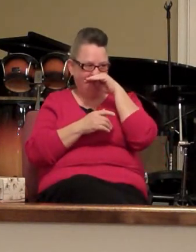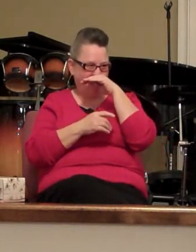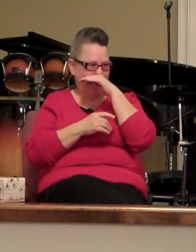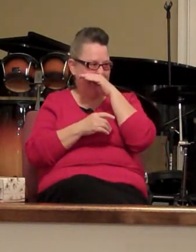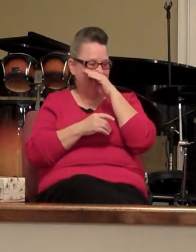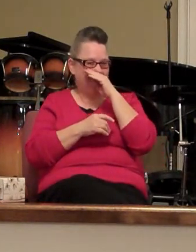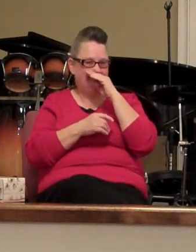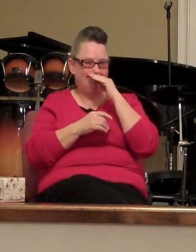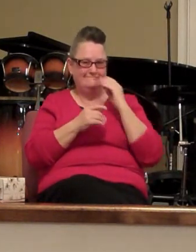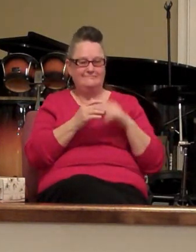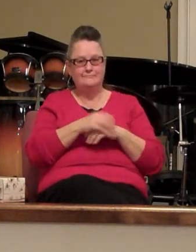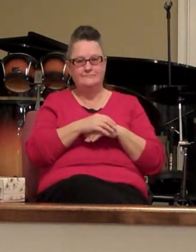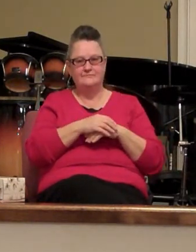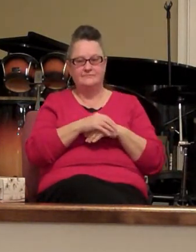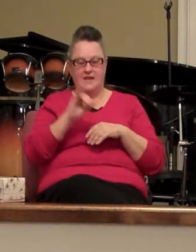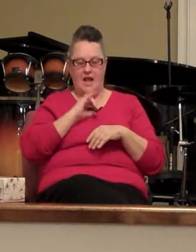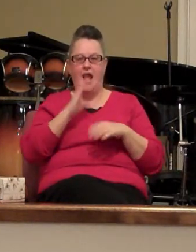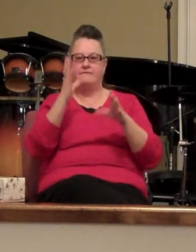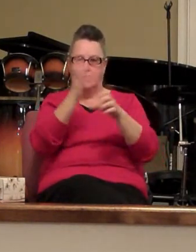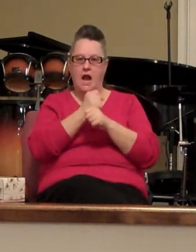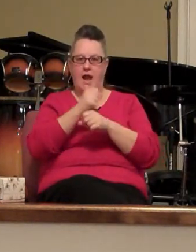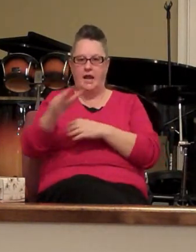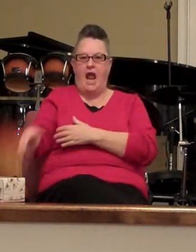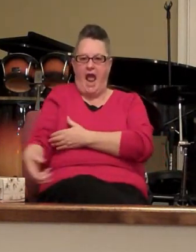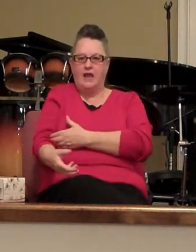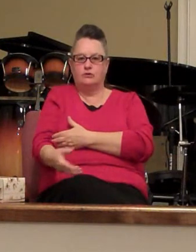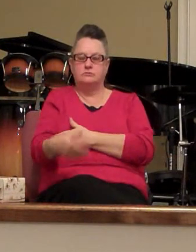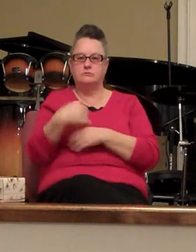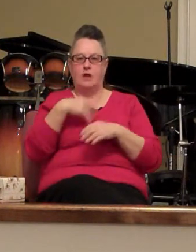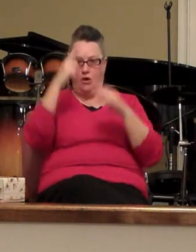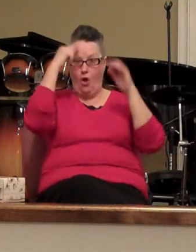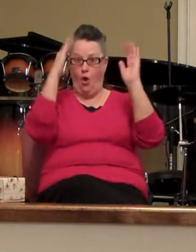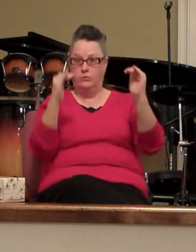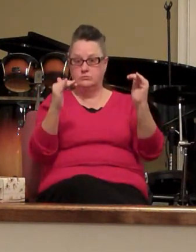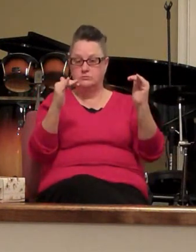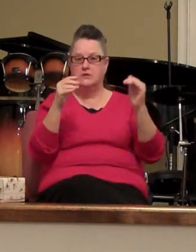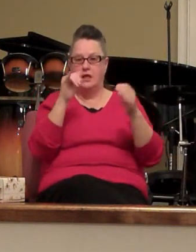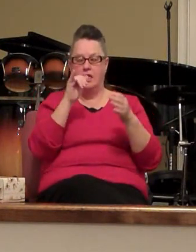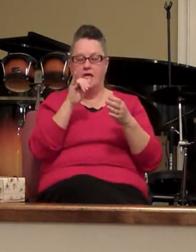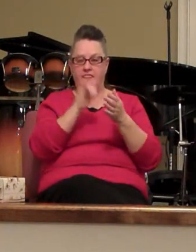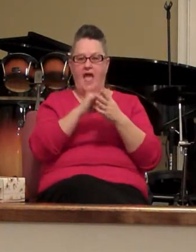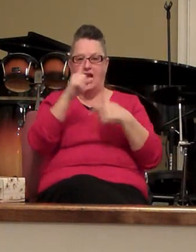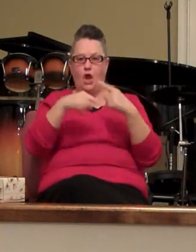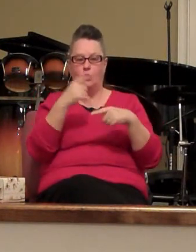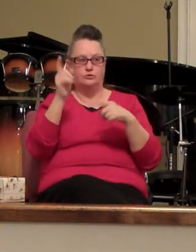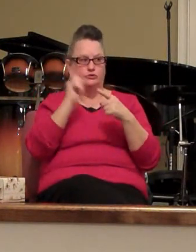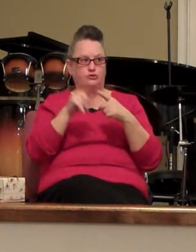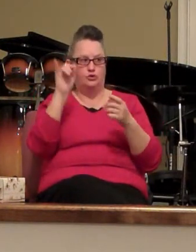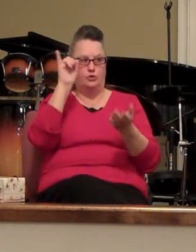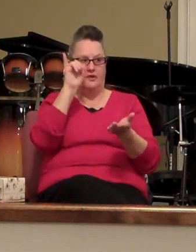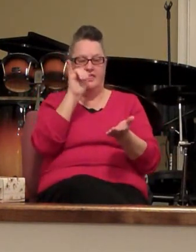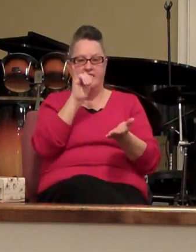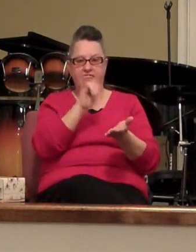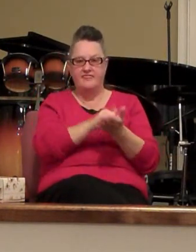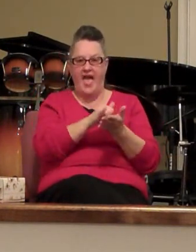I've got an anchor a hope an anchor that goes to that that's in the veil.